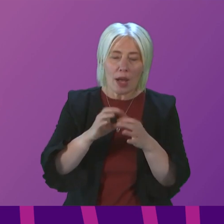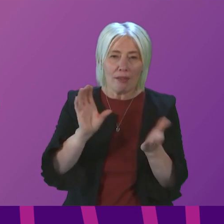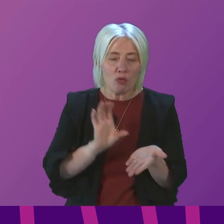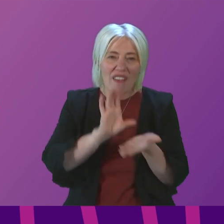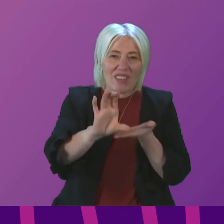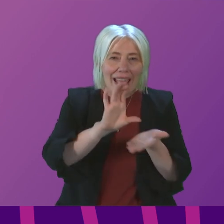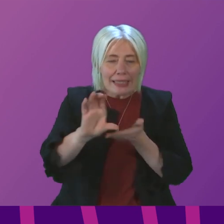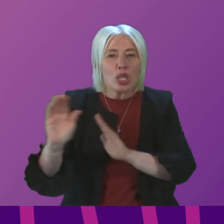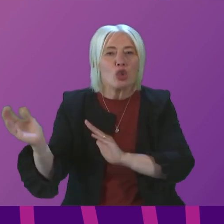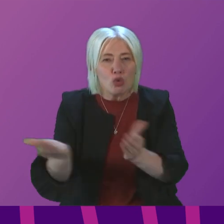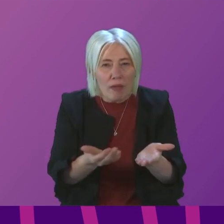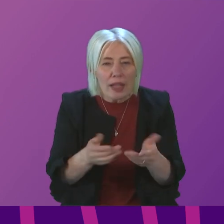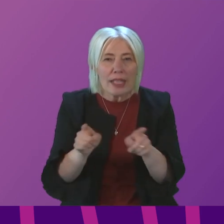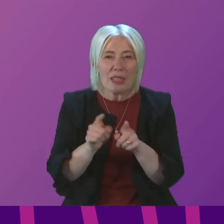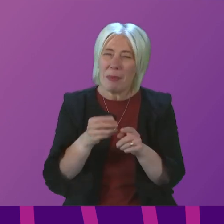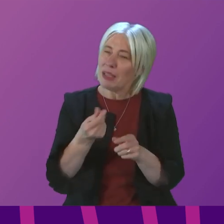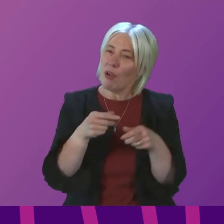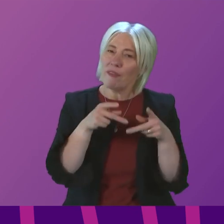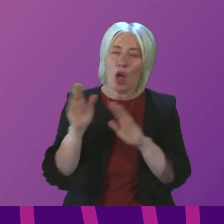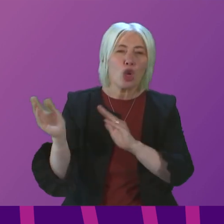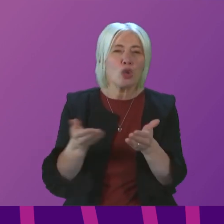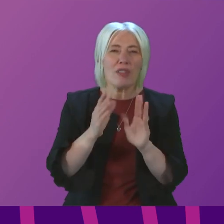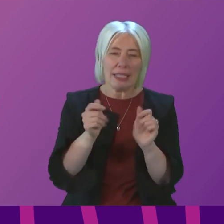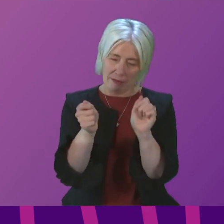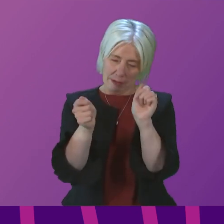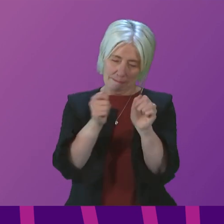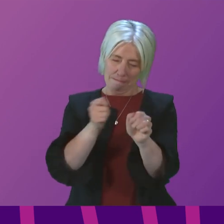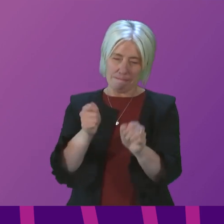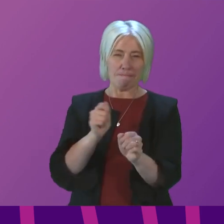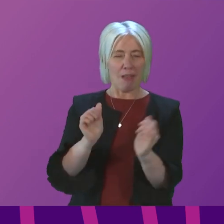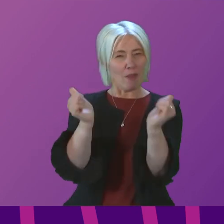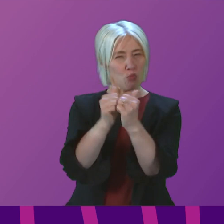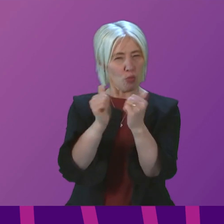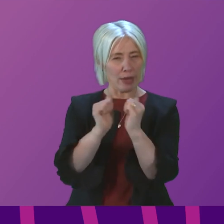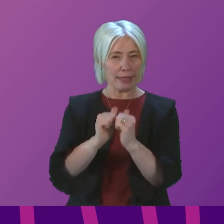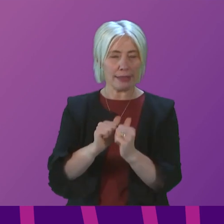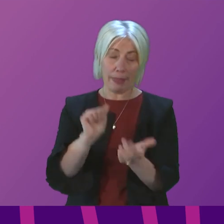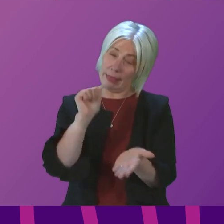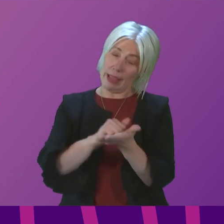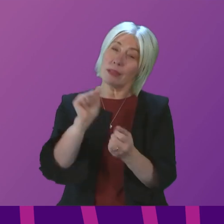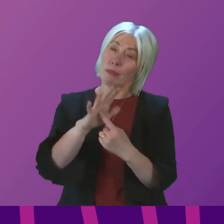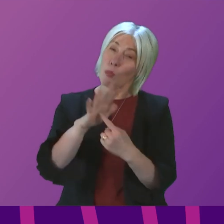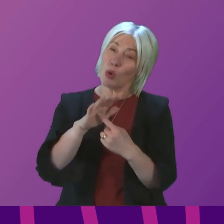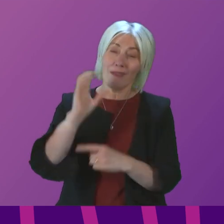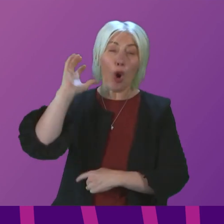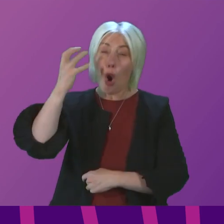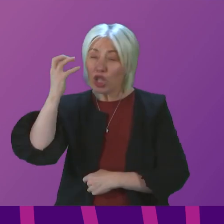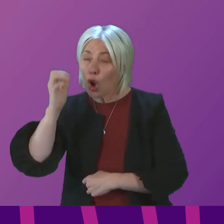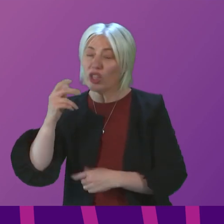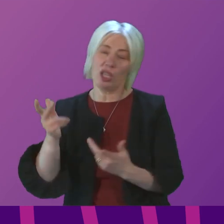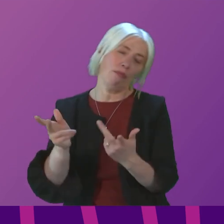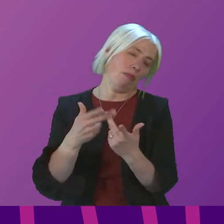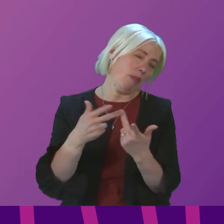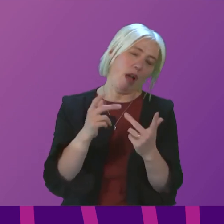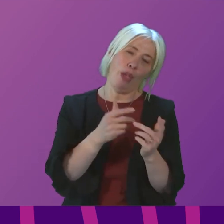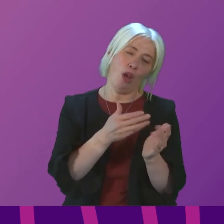services, but also to redesign services where that is appropriate, and that is important for audiology as it is for a range of